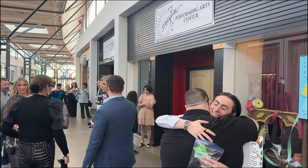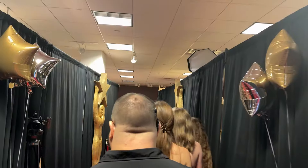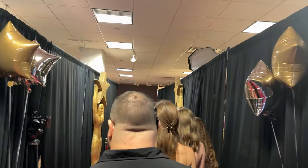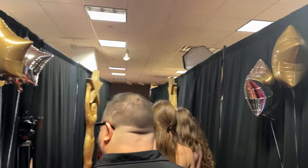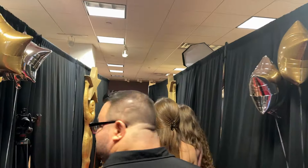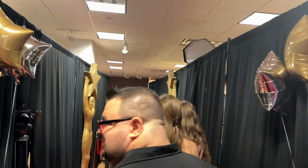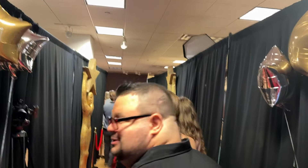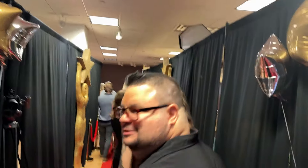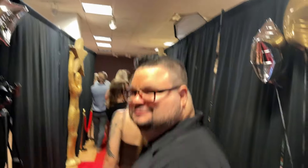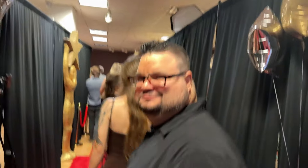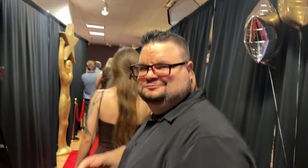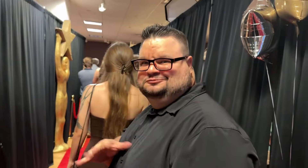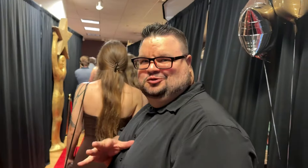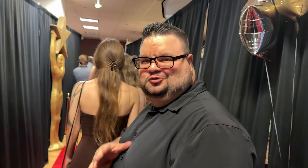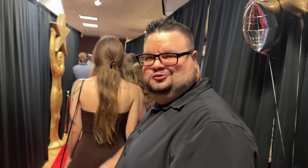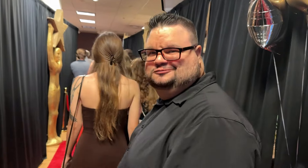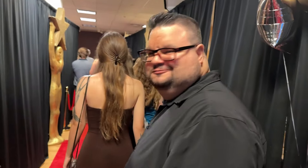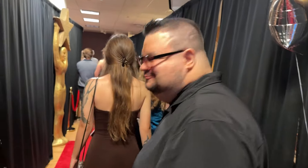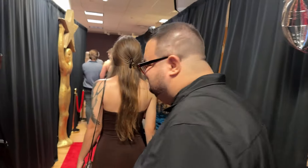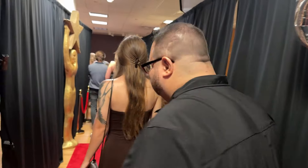Oh my god. mom.